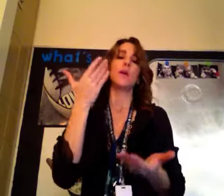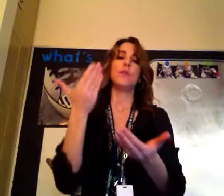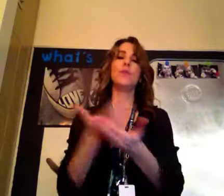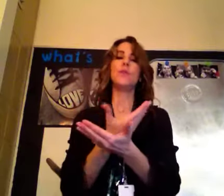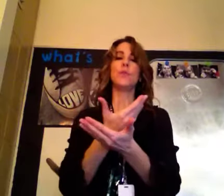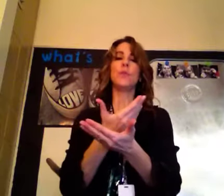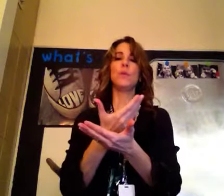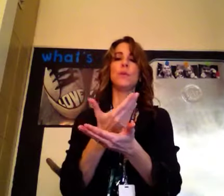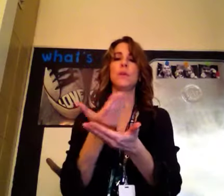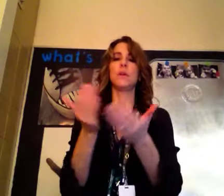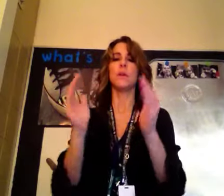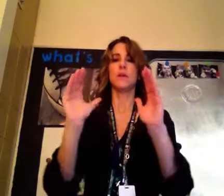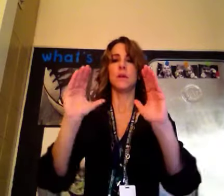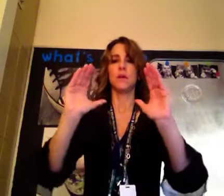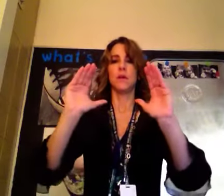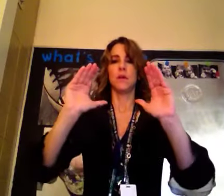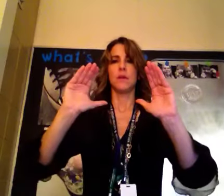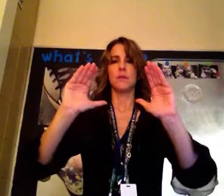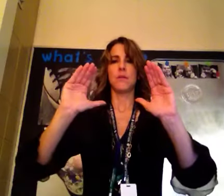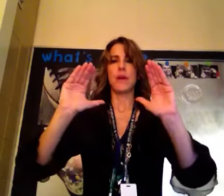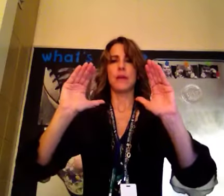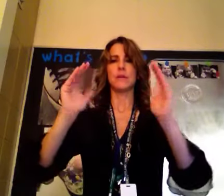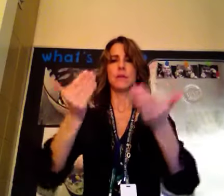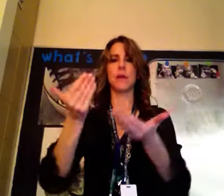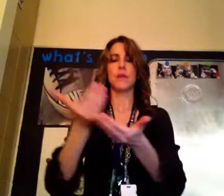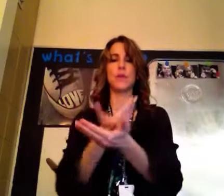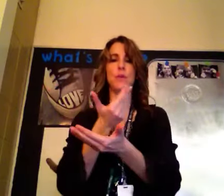New, that's what my hands look like, new.